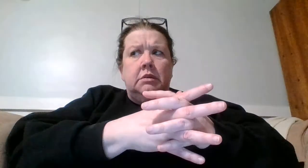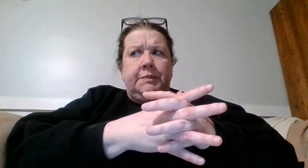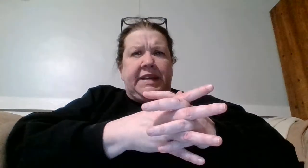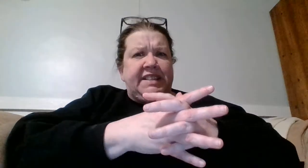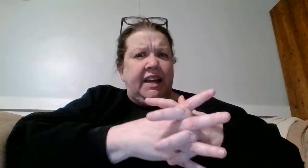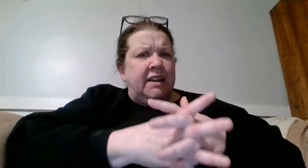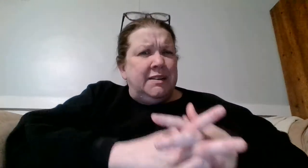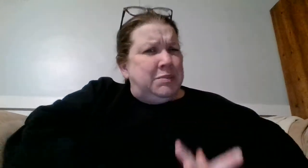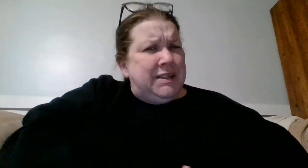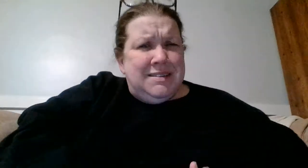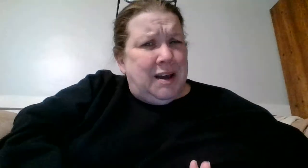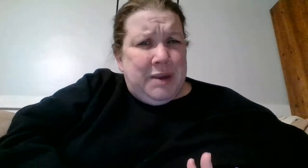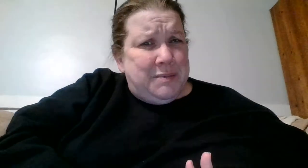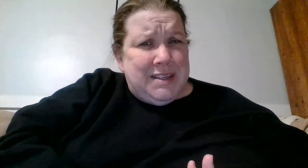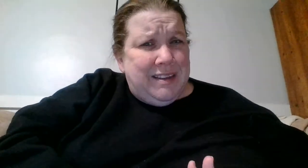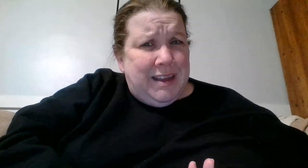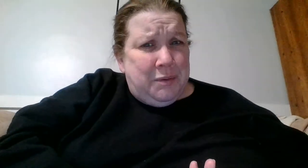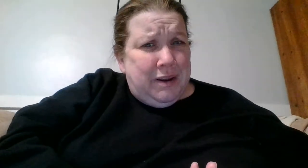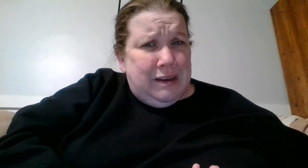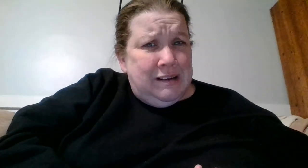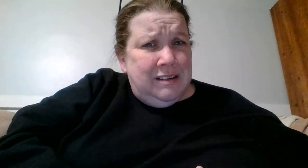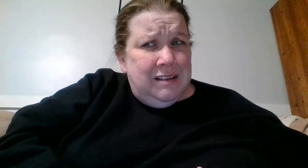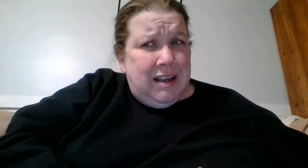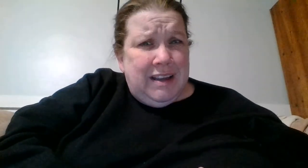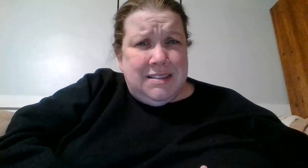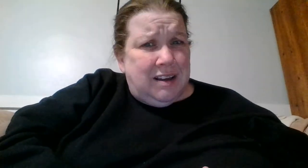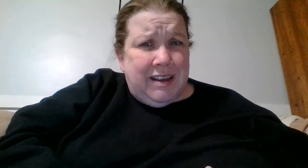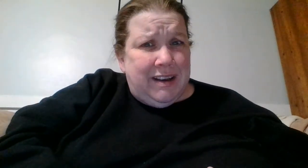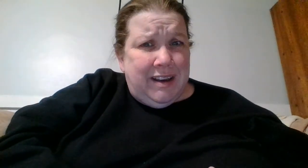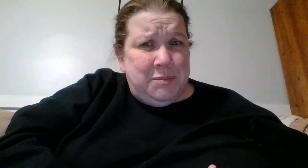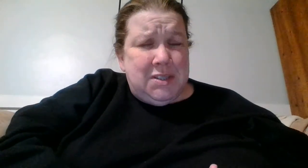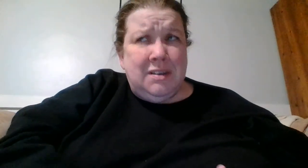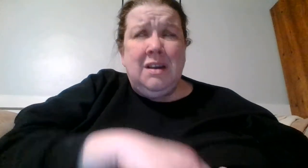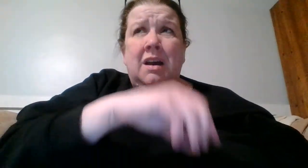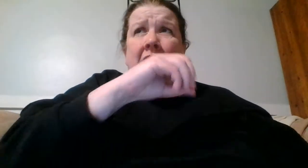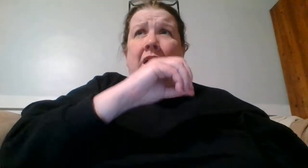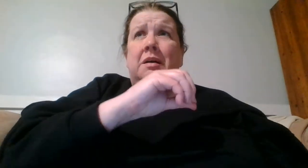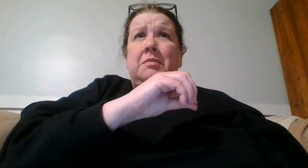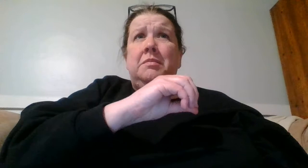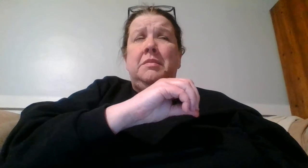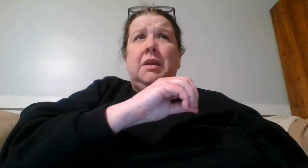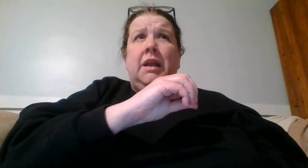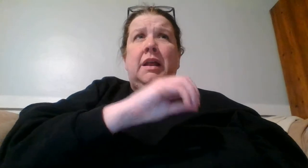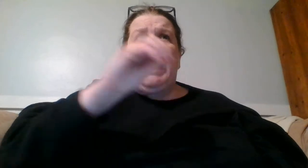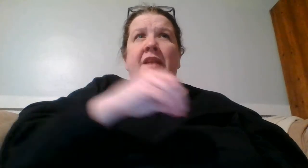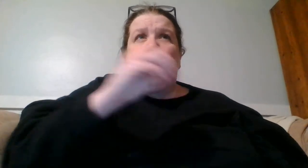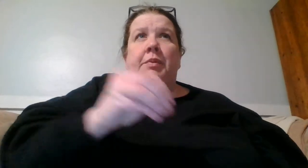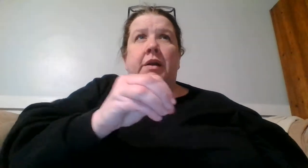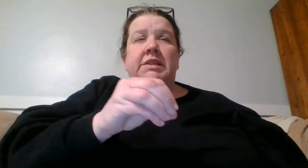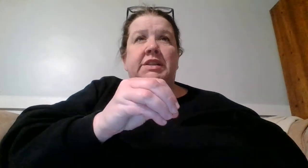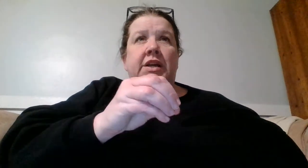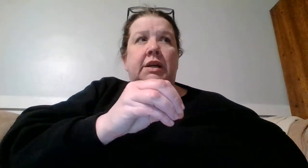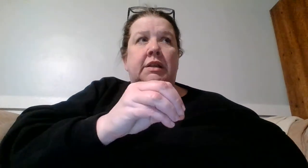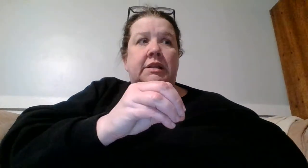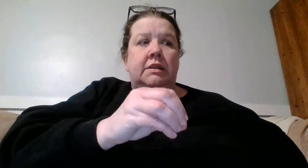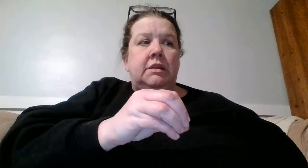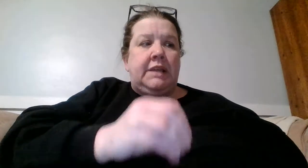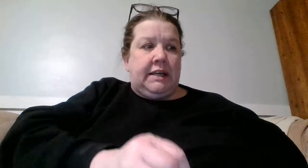may say please tell me I'm saying that right I suck at names um and a lot of people are stitching that